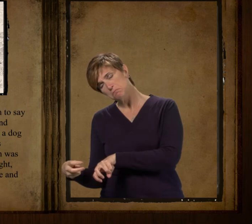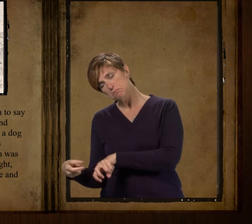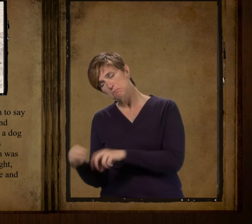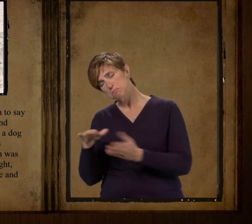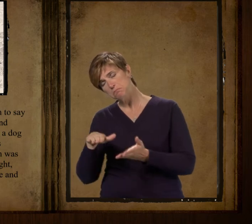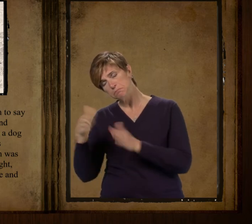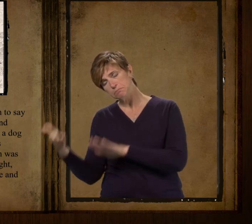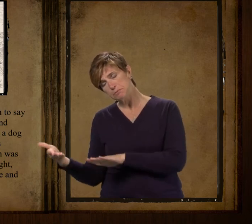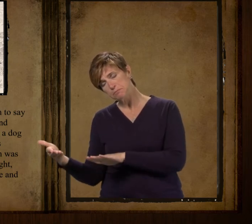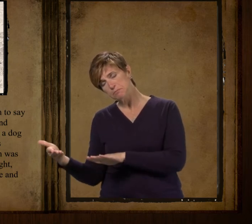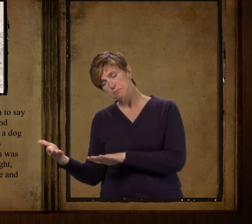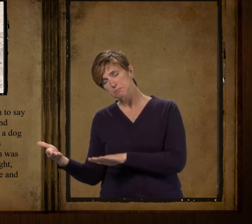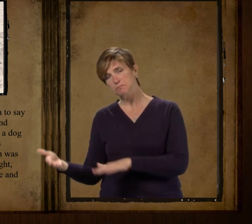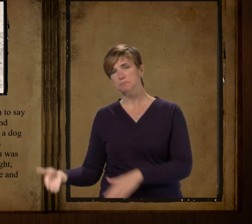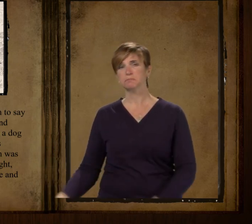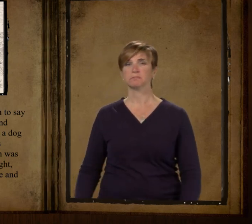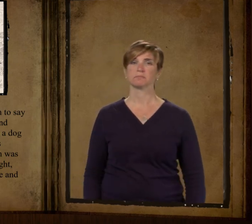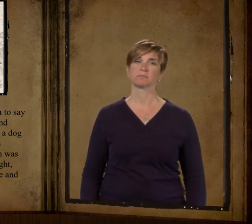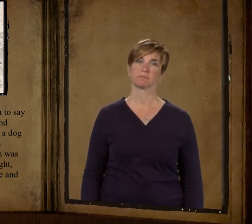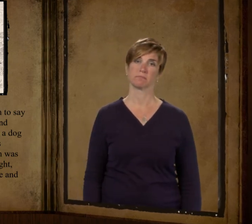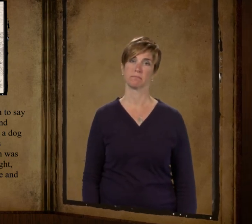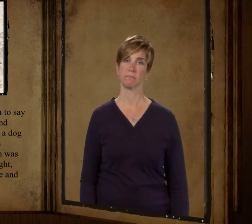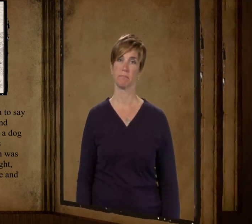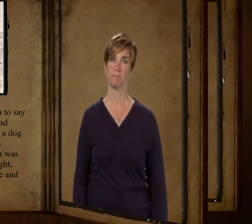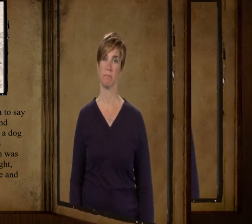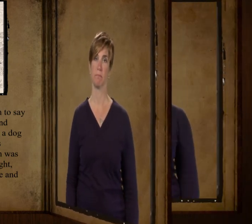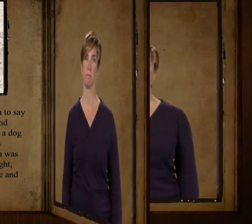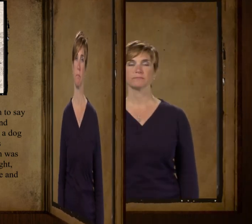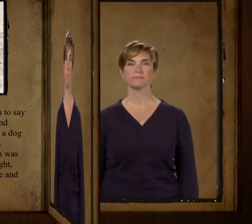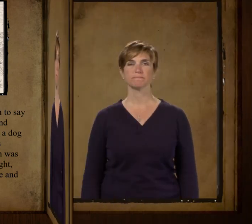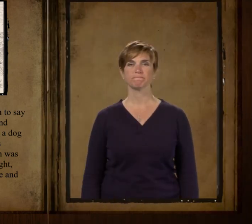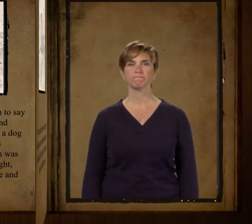limped off a piece and laid down and died